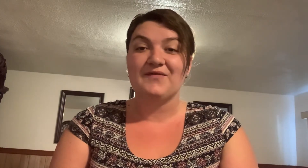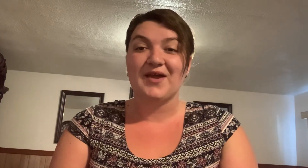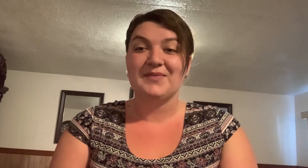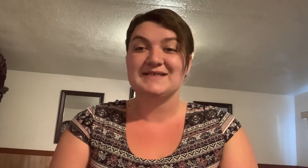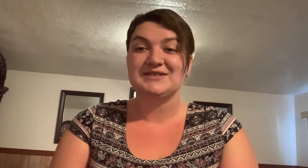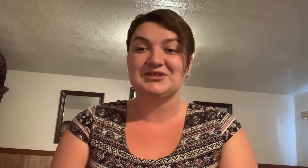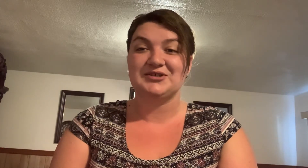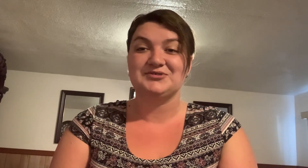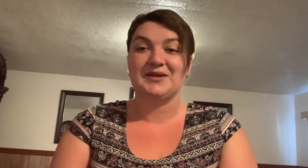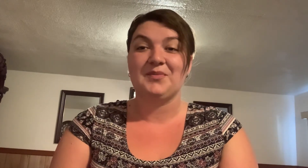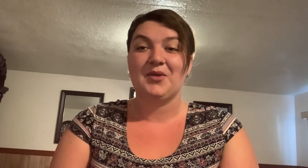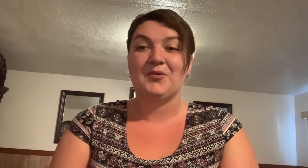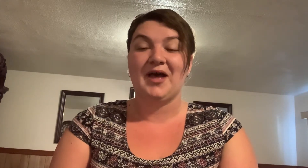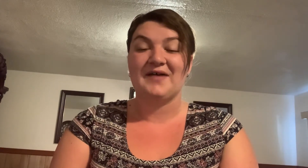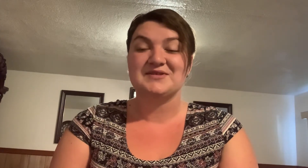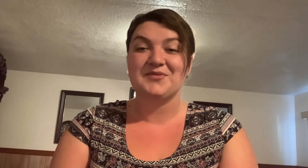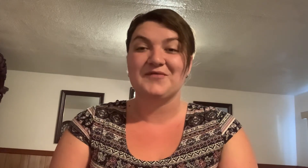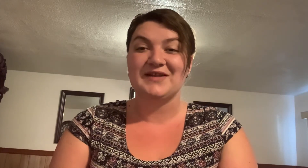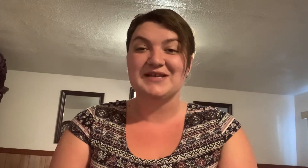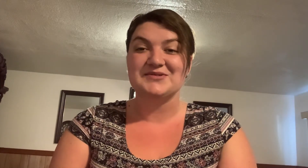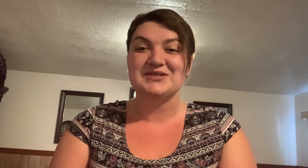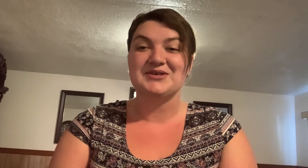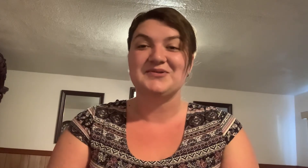families and children. We'll have some more videos soon.